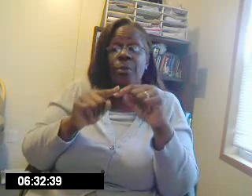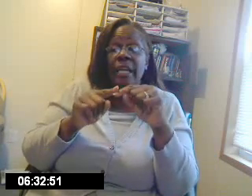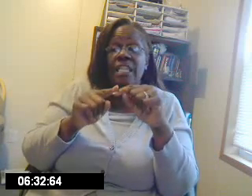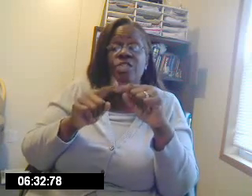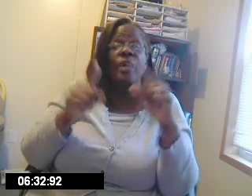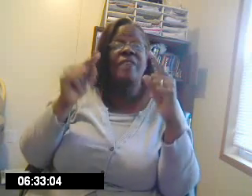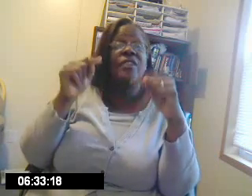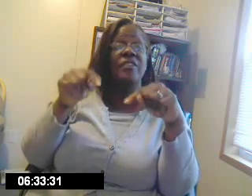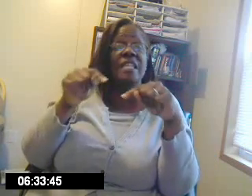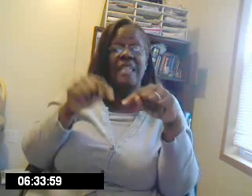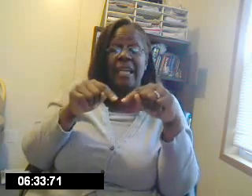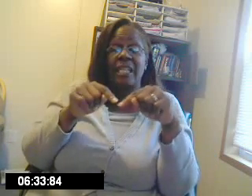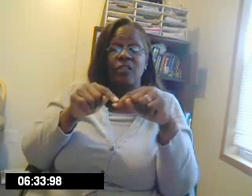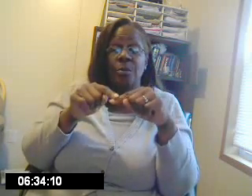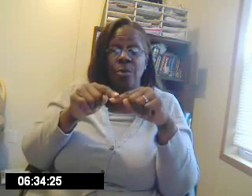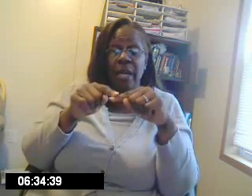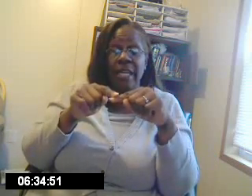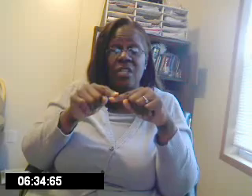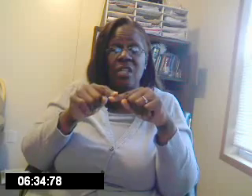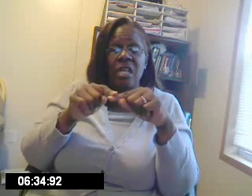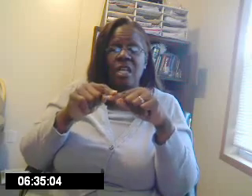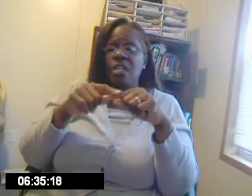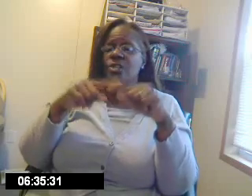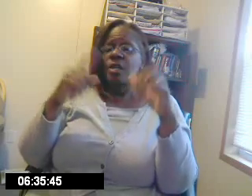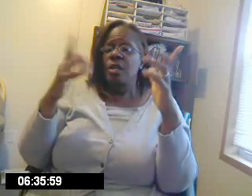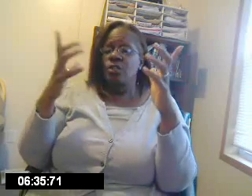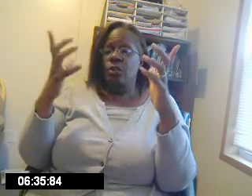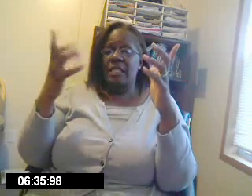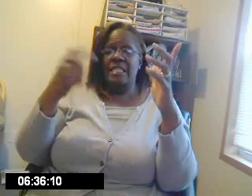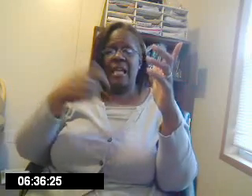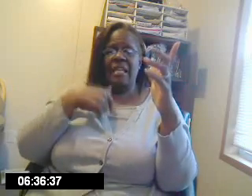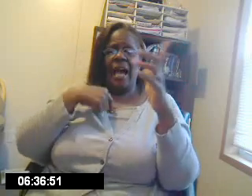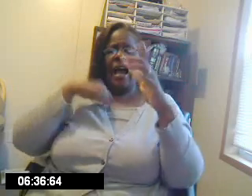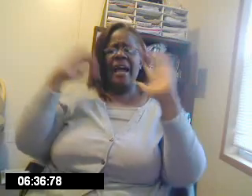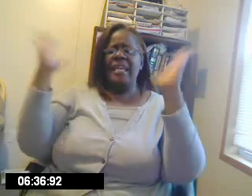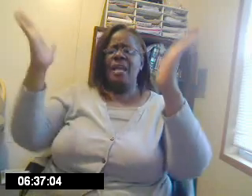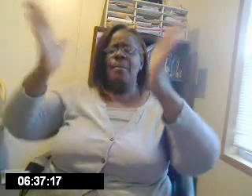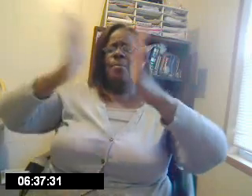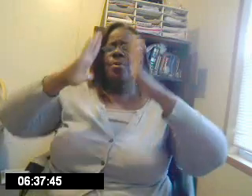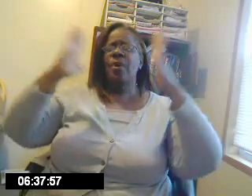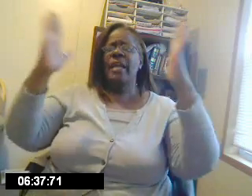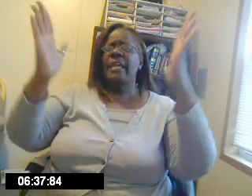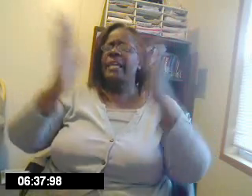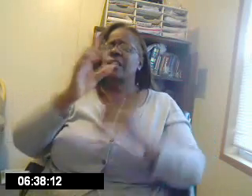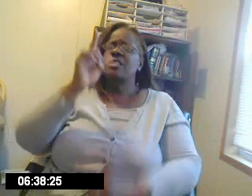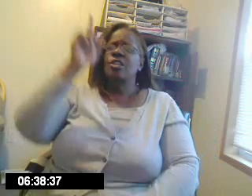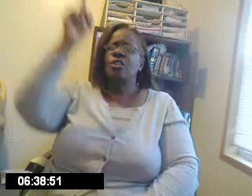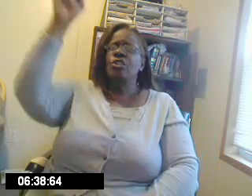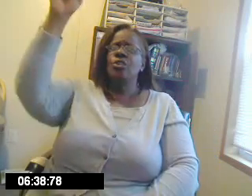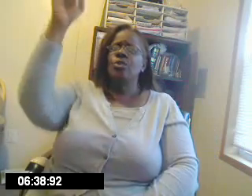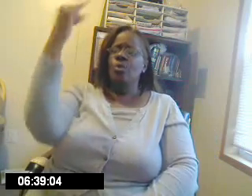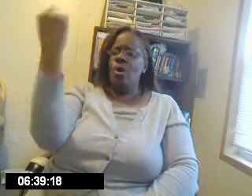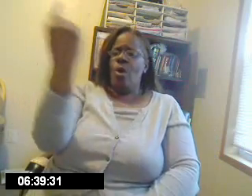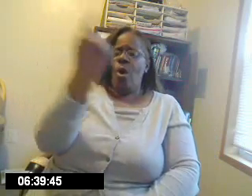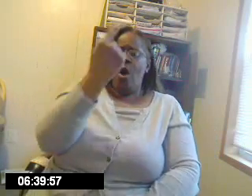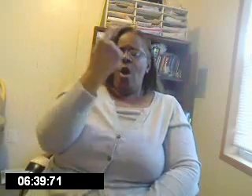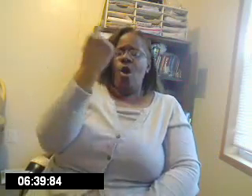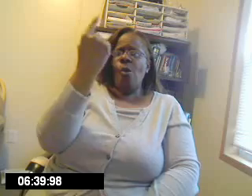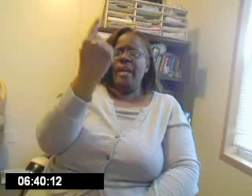praise you. And for this I give you praise. You're going to sign. You're praise you. Always.